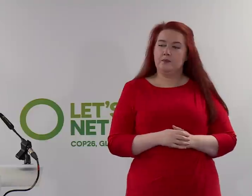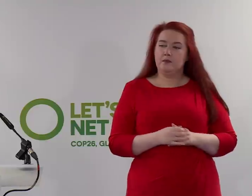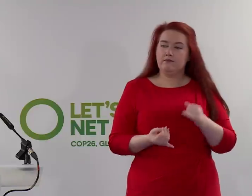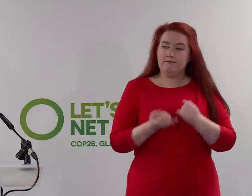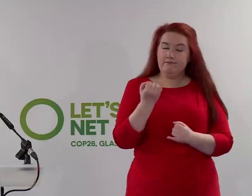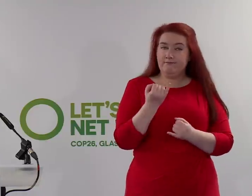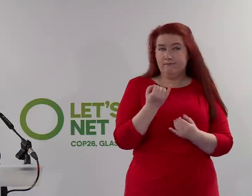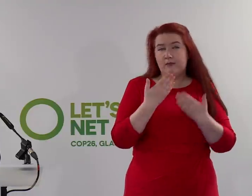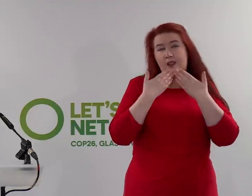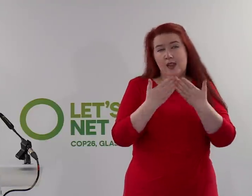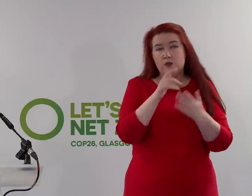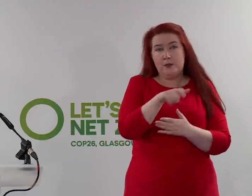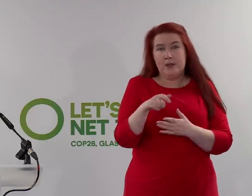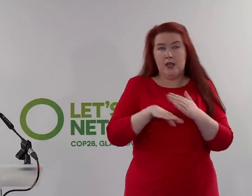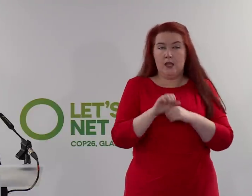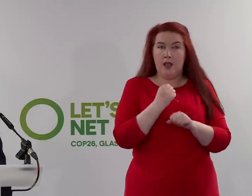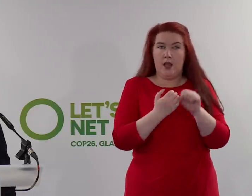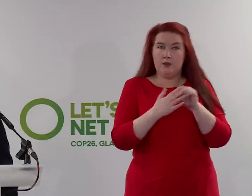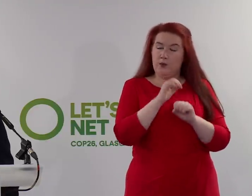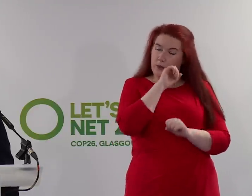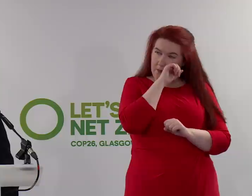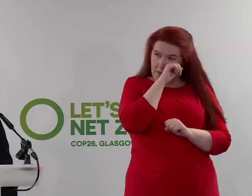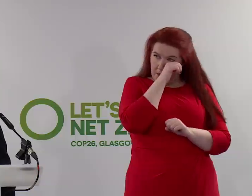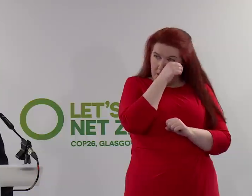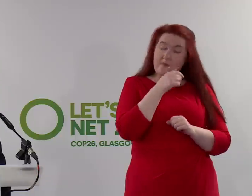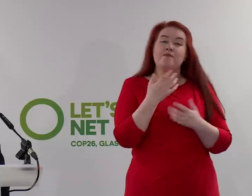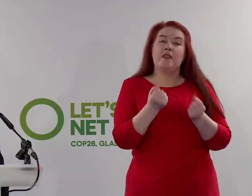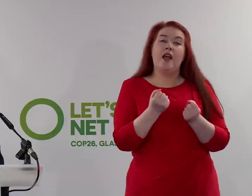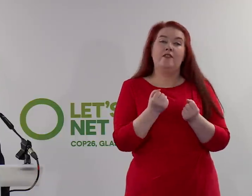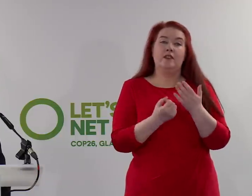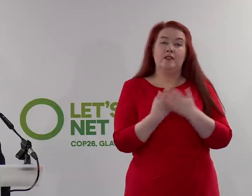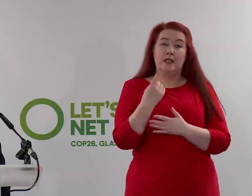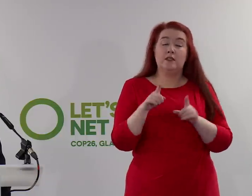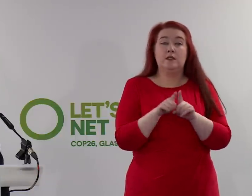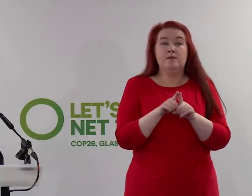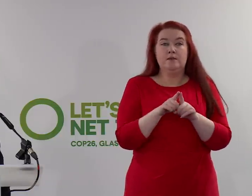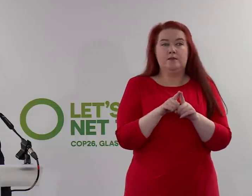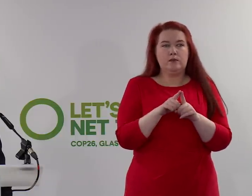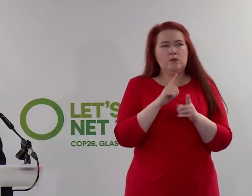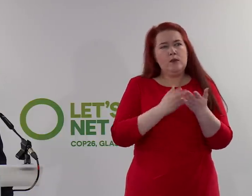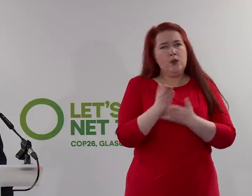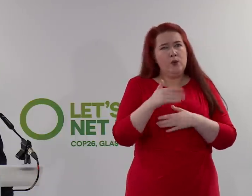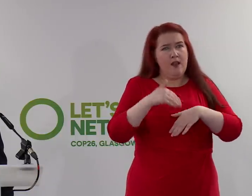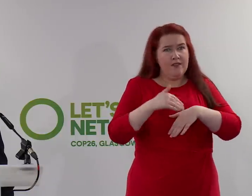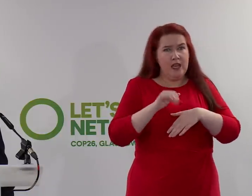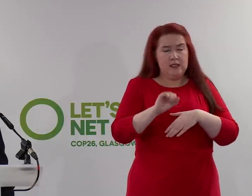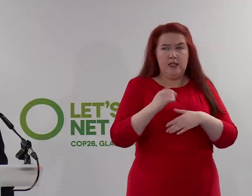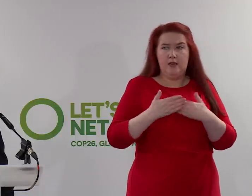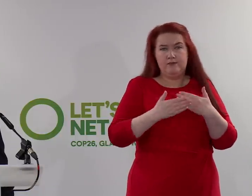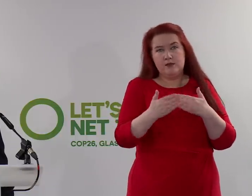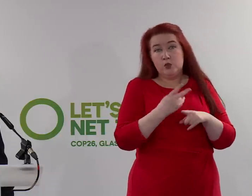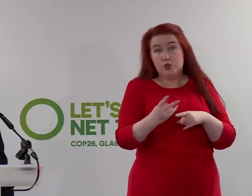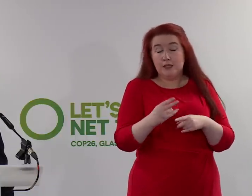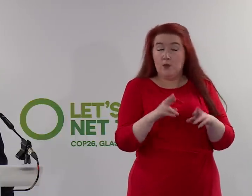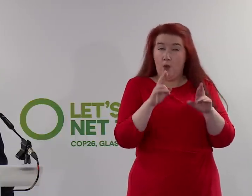most importantly, my thanks to the people of Glasgow who are hosting this conference, who will experience some disruption over the next two weeks. Let's hope that